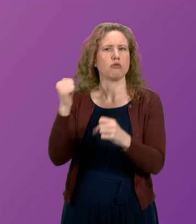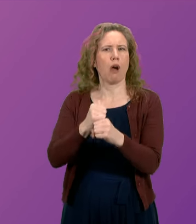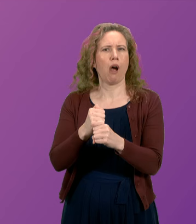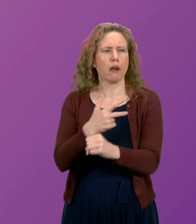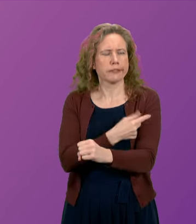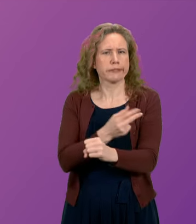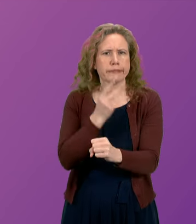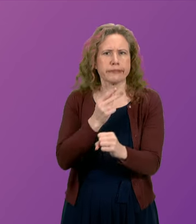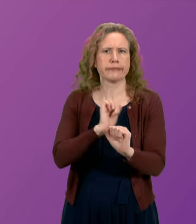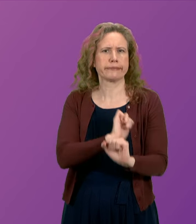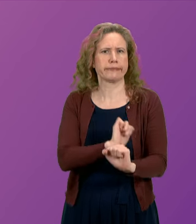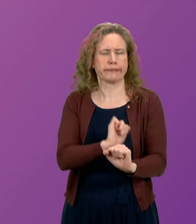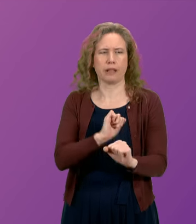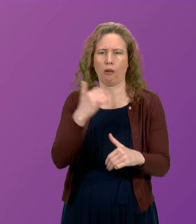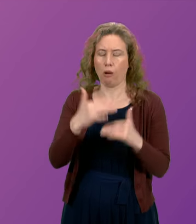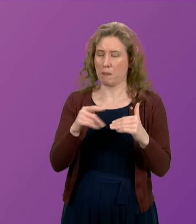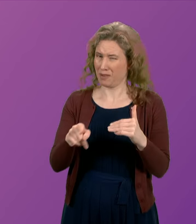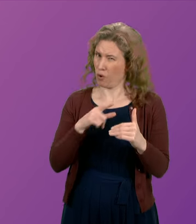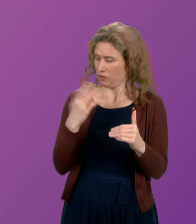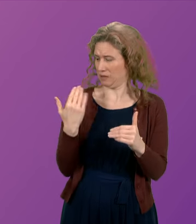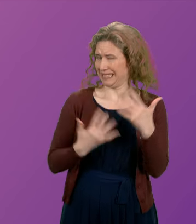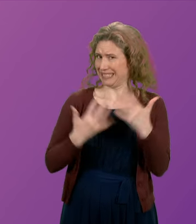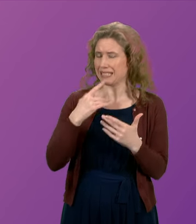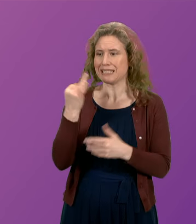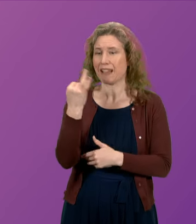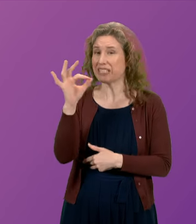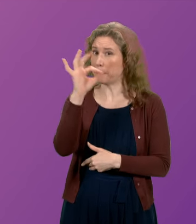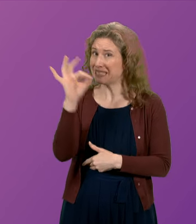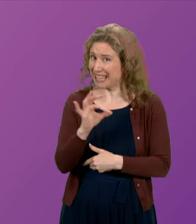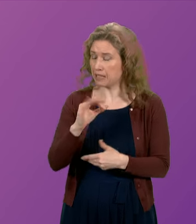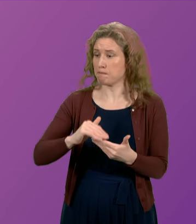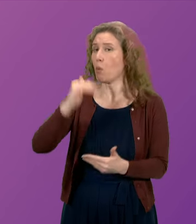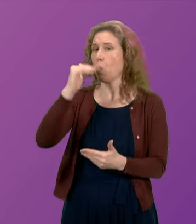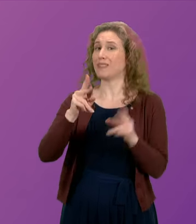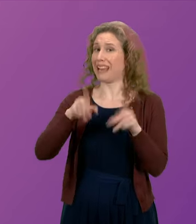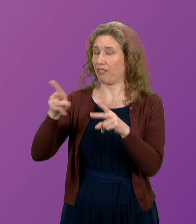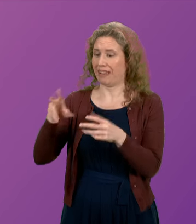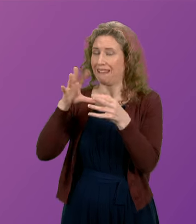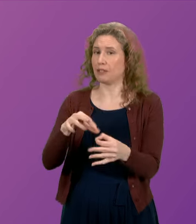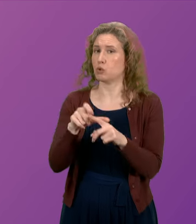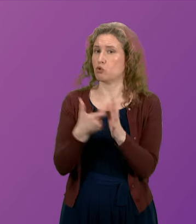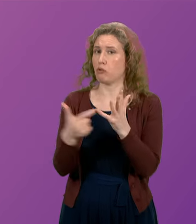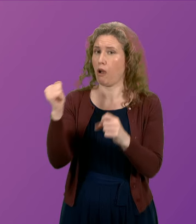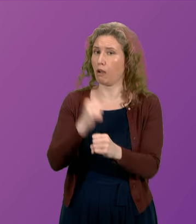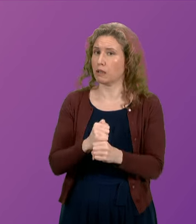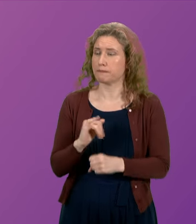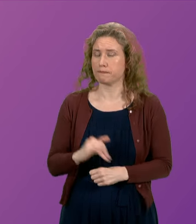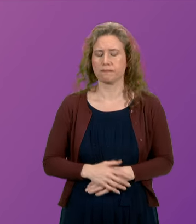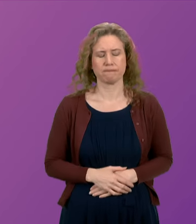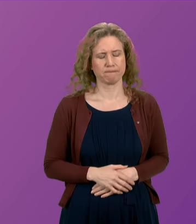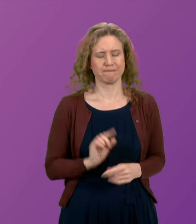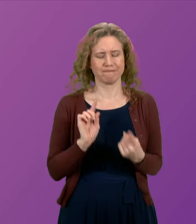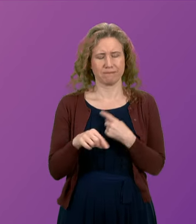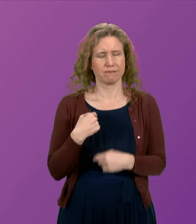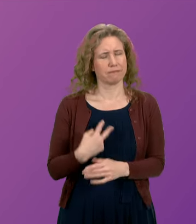of the latest quarterly statistics showing a 17% increase in suspected drug deaths. First Minister. President Officer, I was disappointed